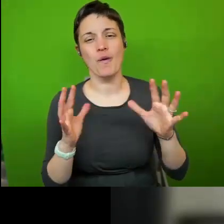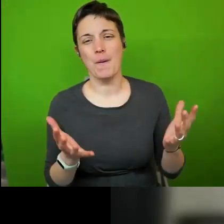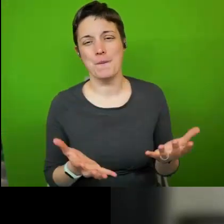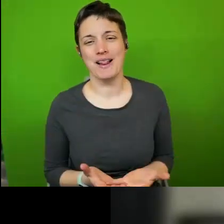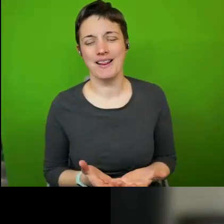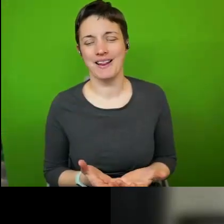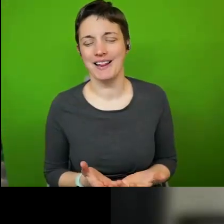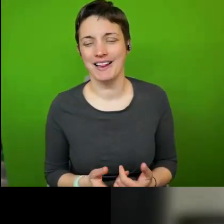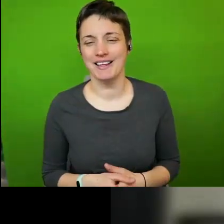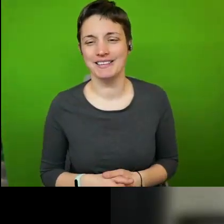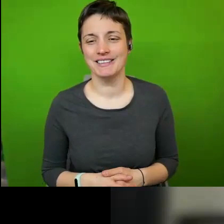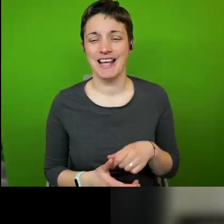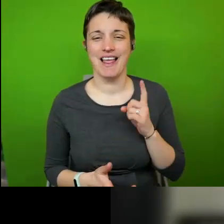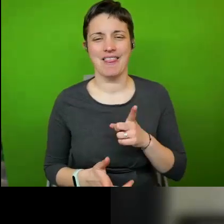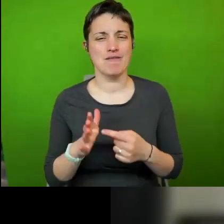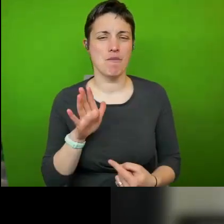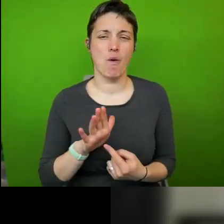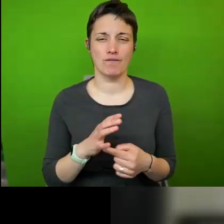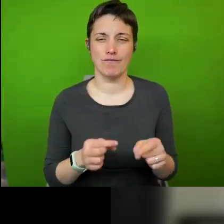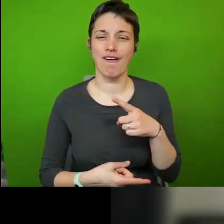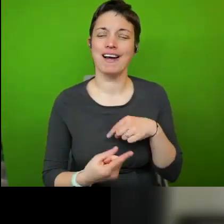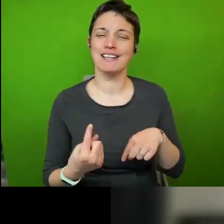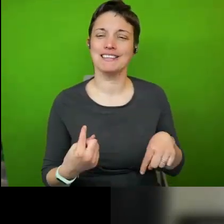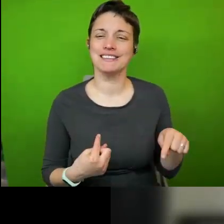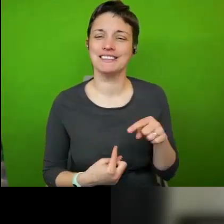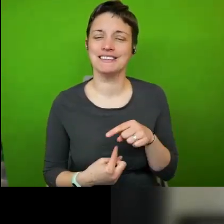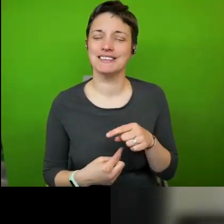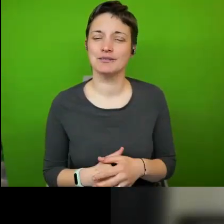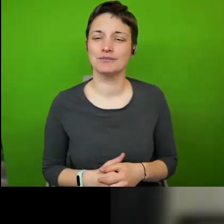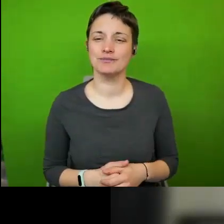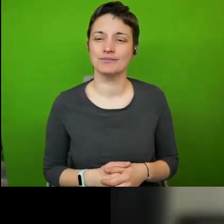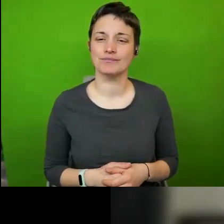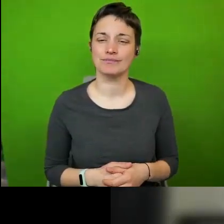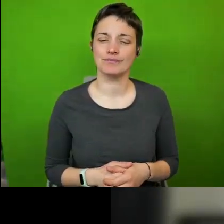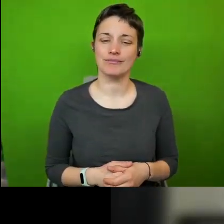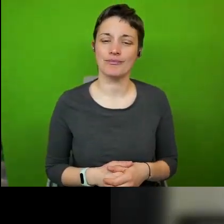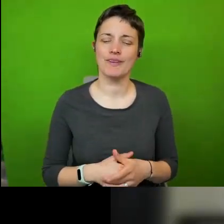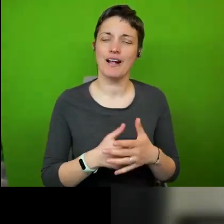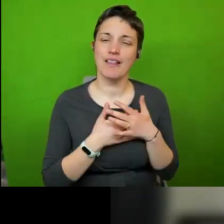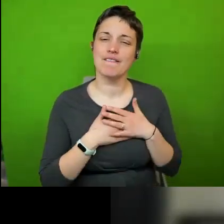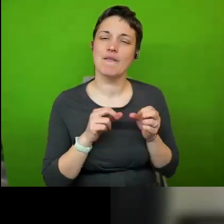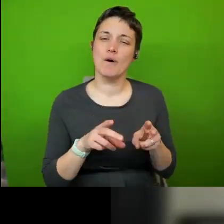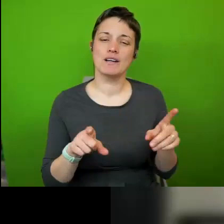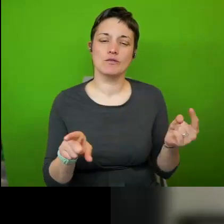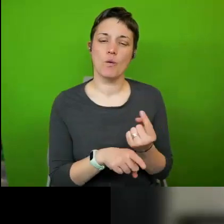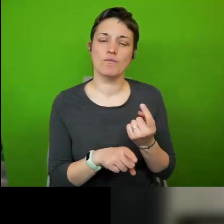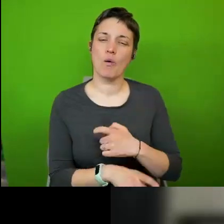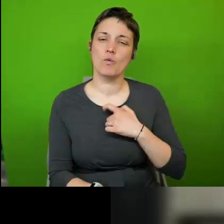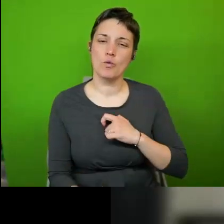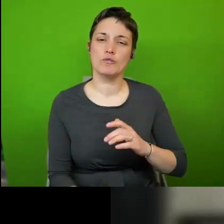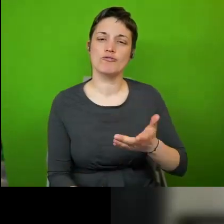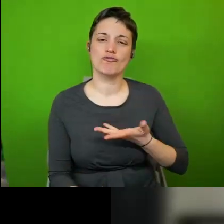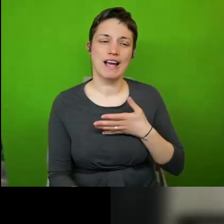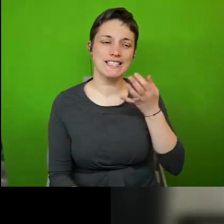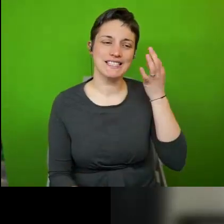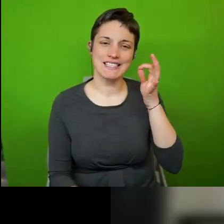well and that's really important for us and i love the way in which you talked about human rights cities as